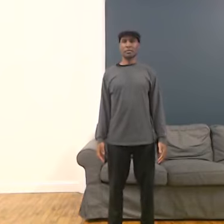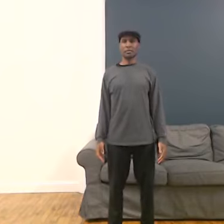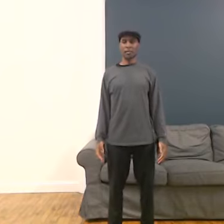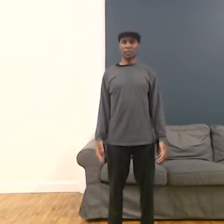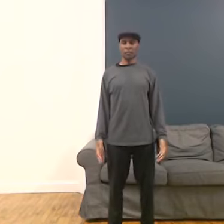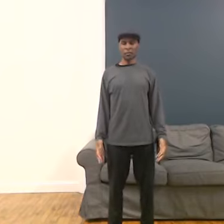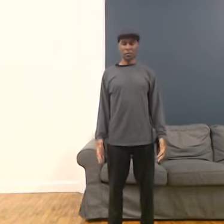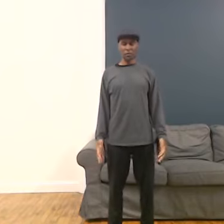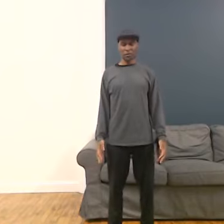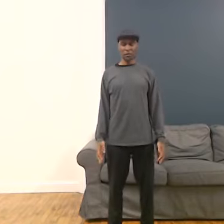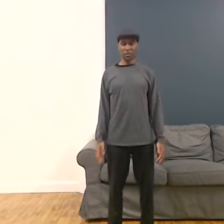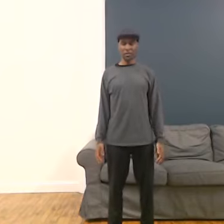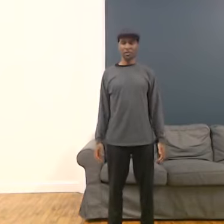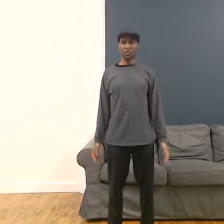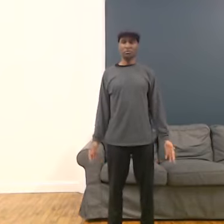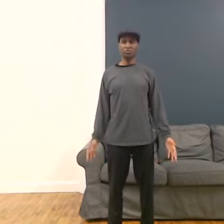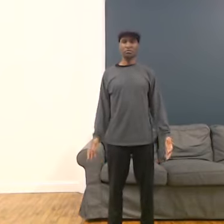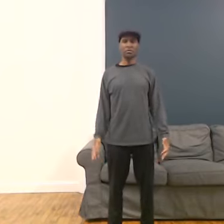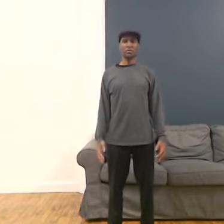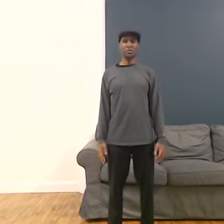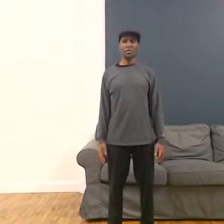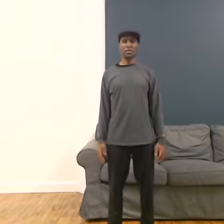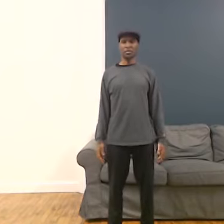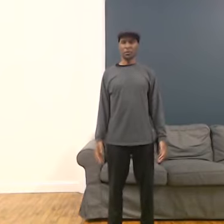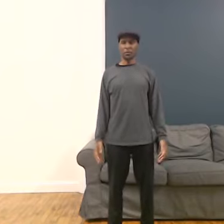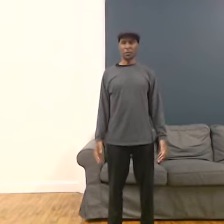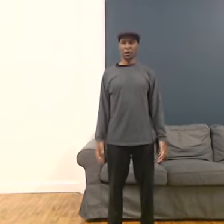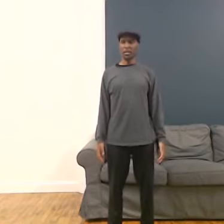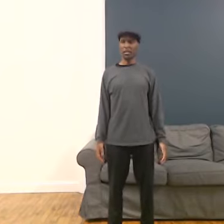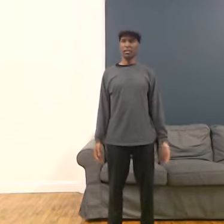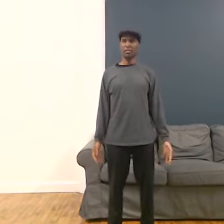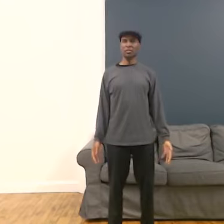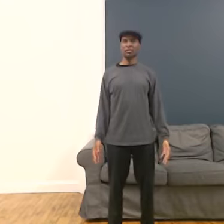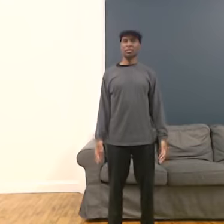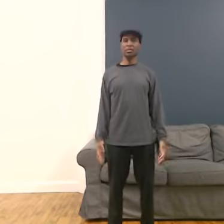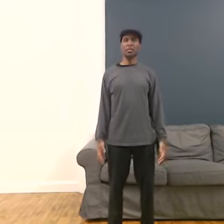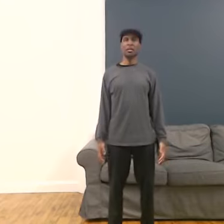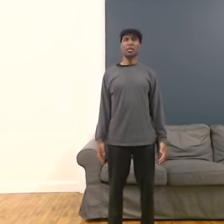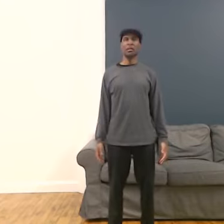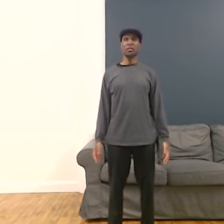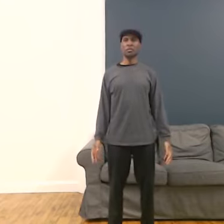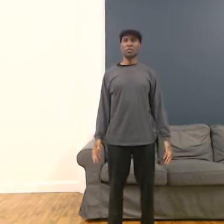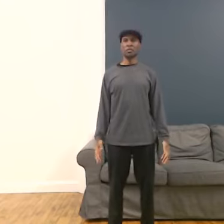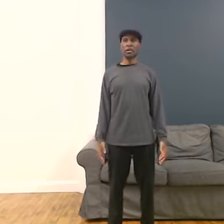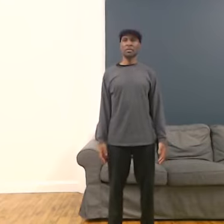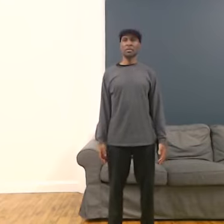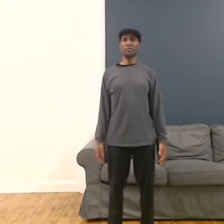You can turn inwards a bit much. You can stick with sway. You can notice your environment.